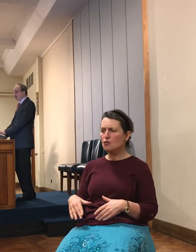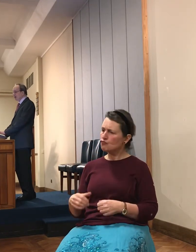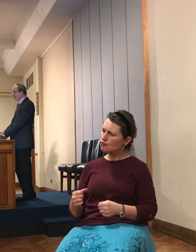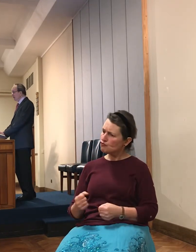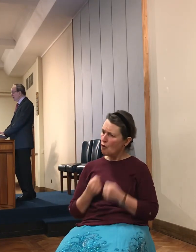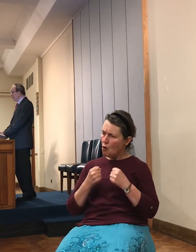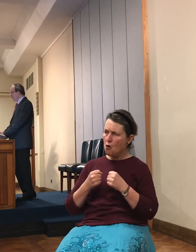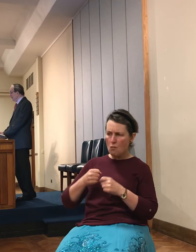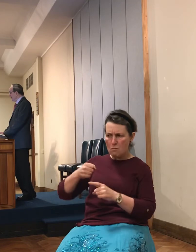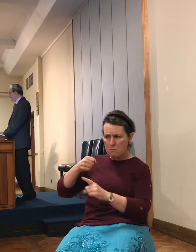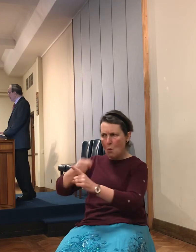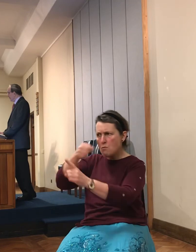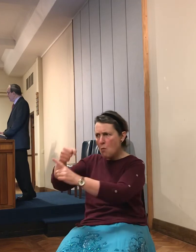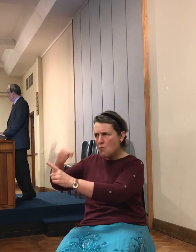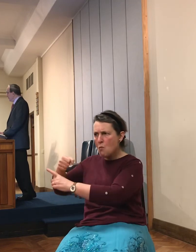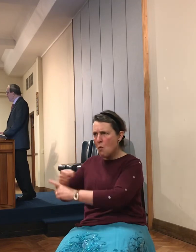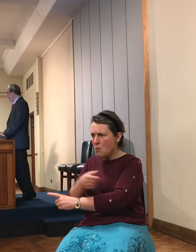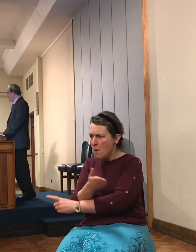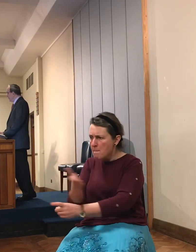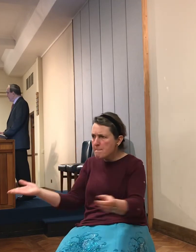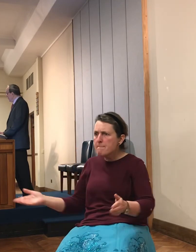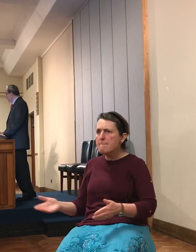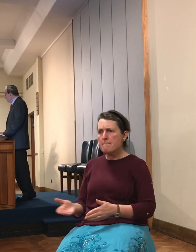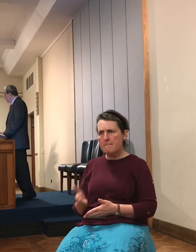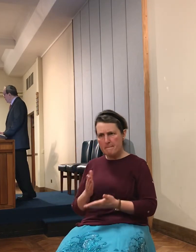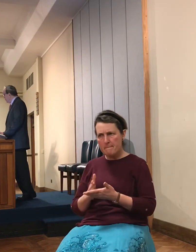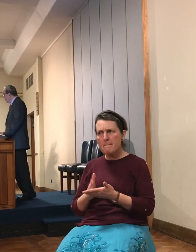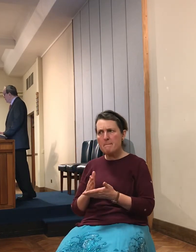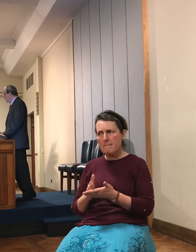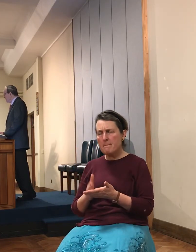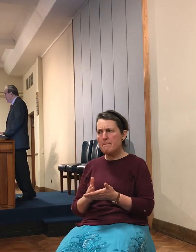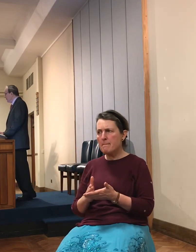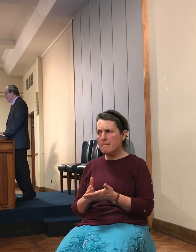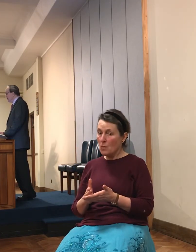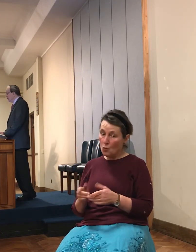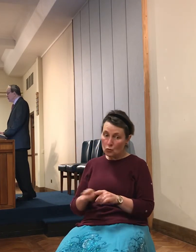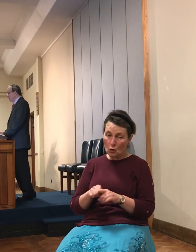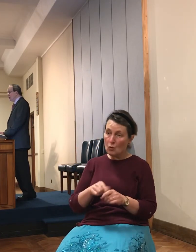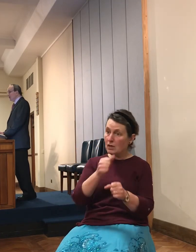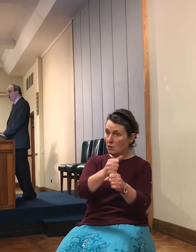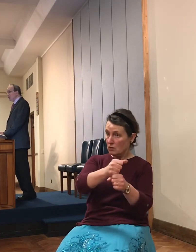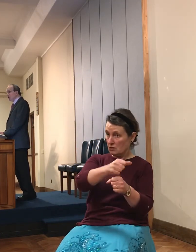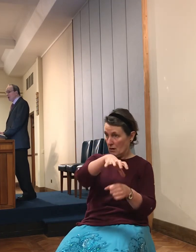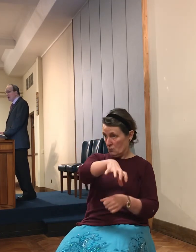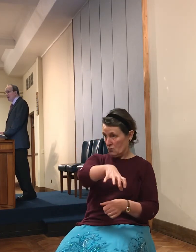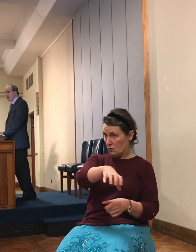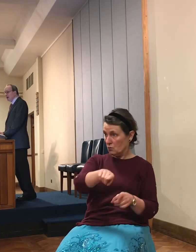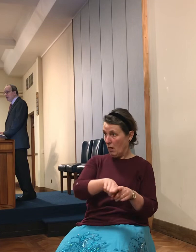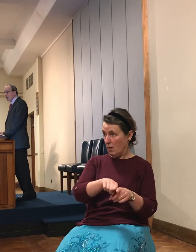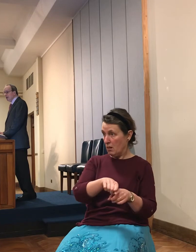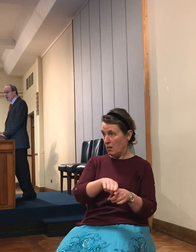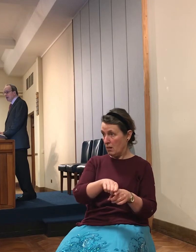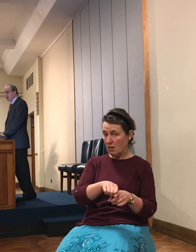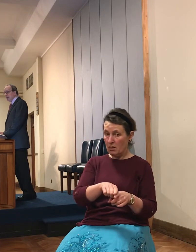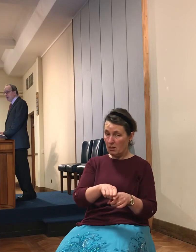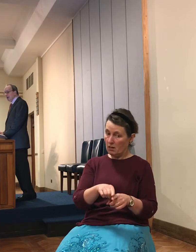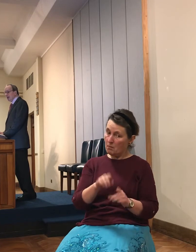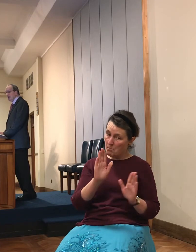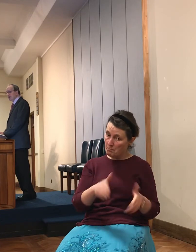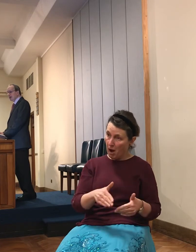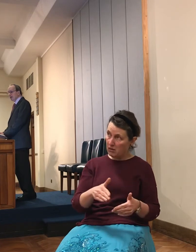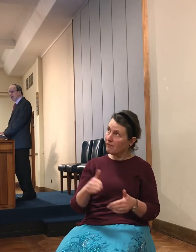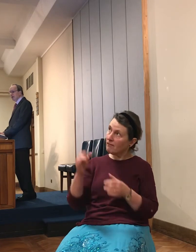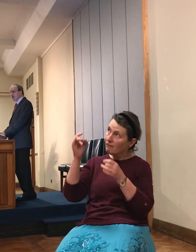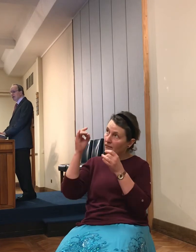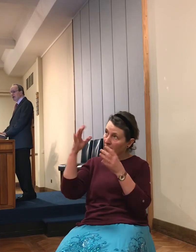idolatry of the Canaanites and the Gibeonites from leaving it all behind. They